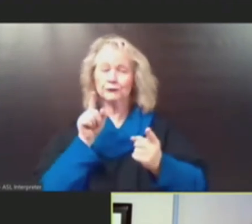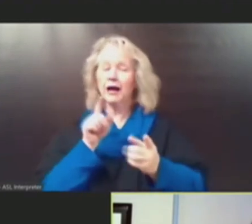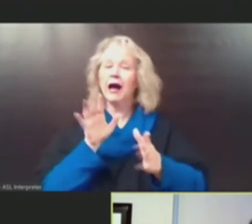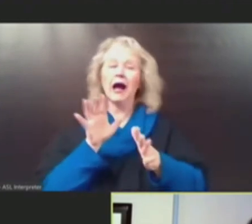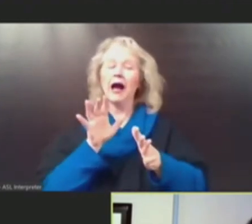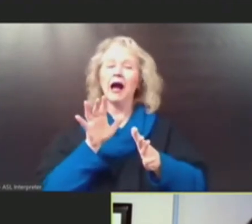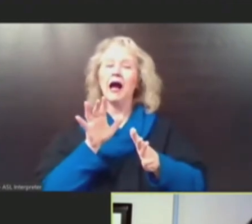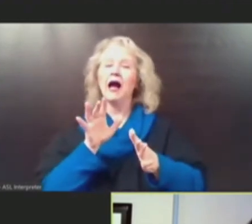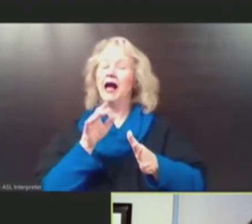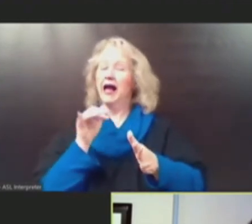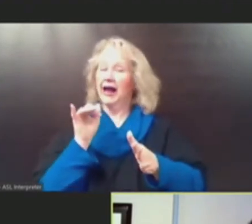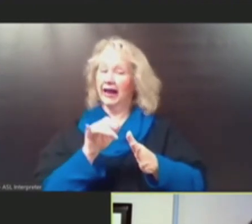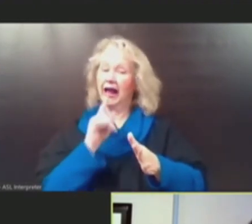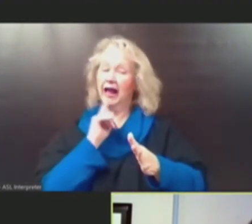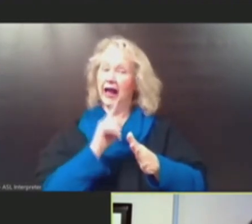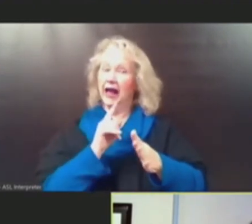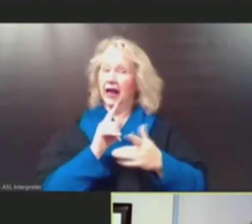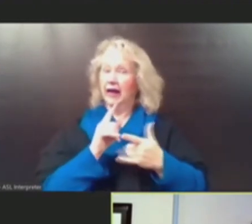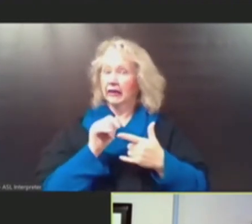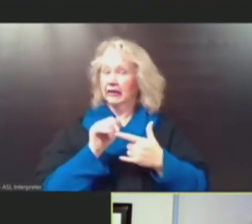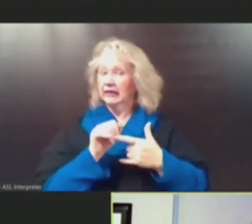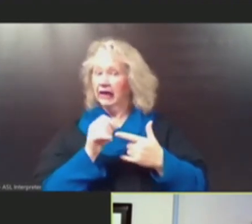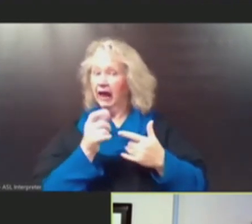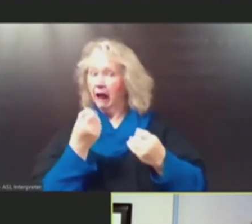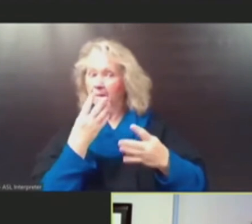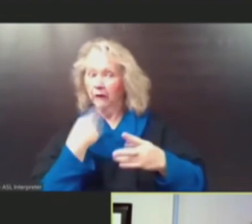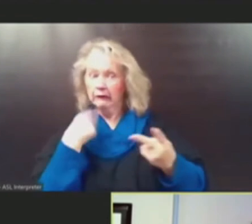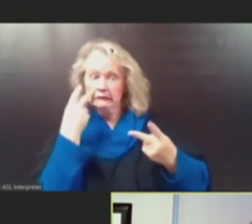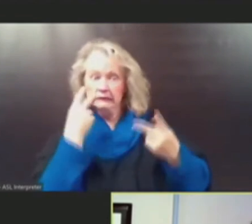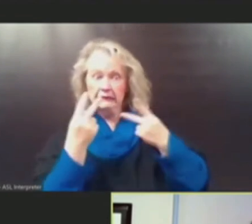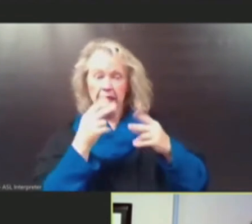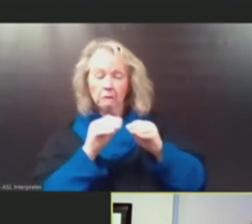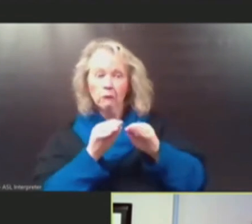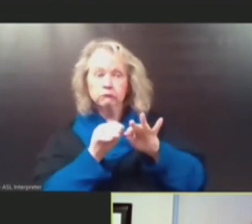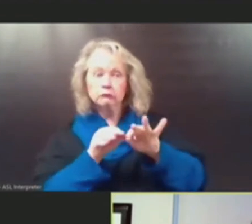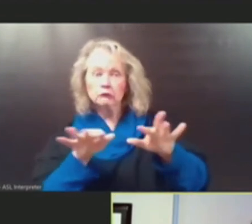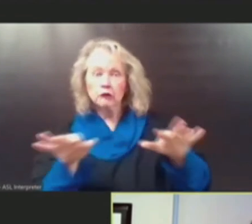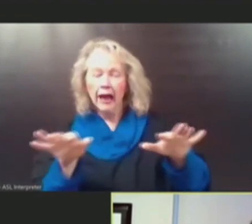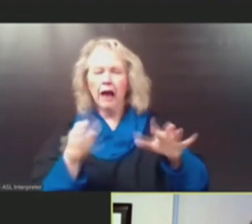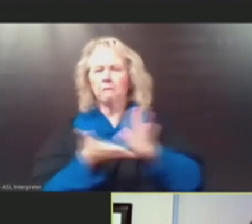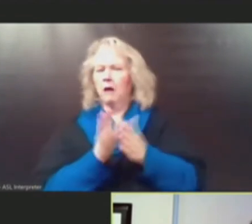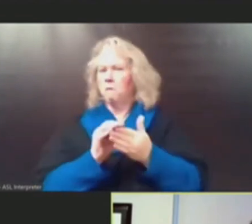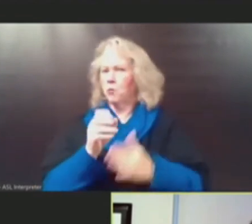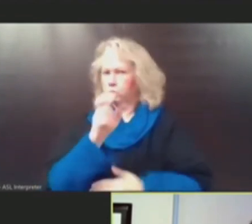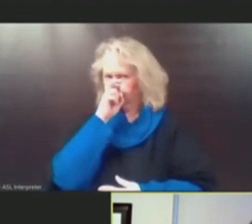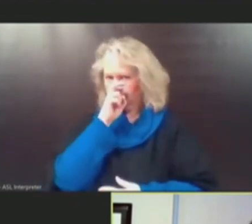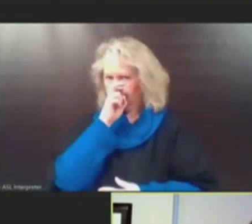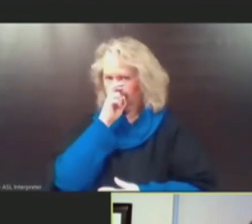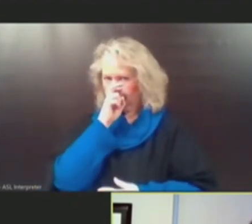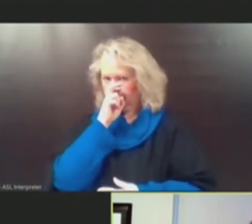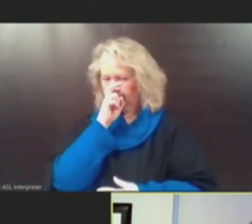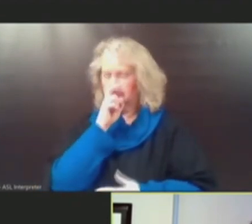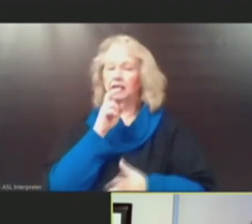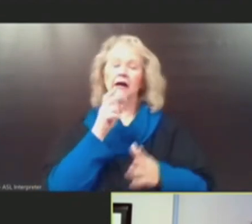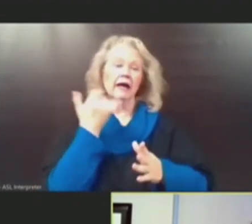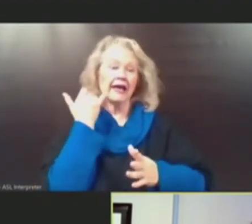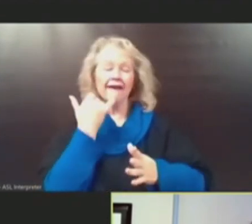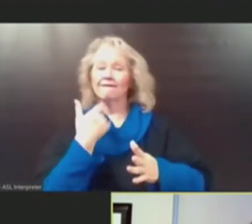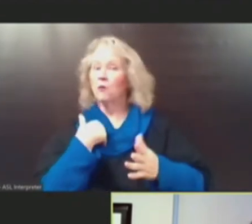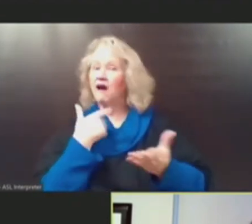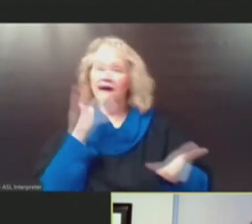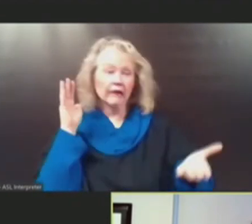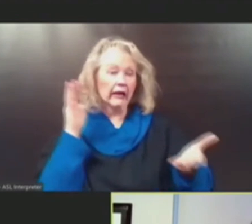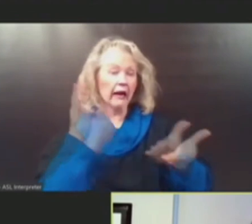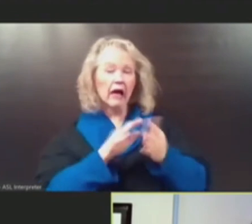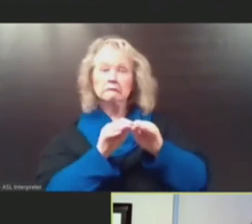up or you ramp them down based on the amount of disease you have in your community. And what I'm hoping for is that we will have less disease in the